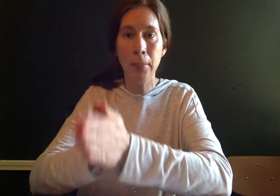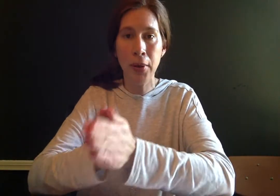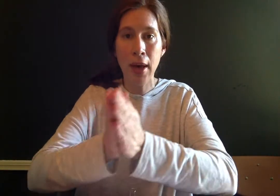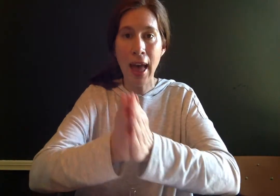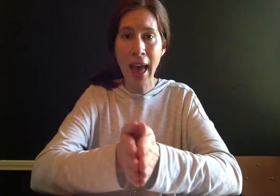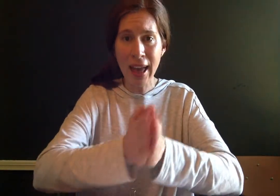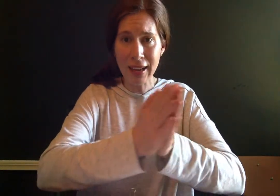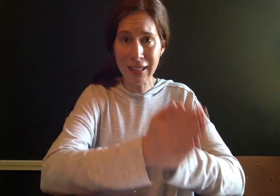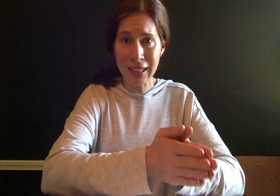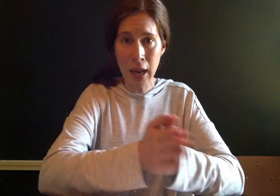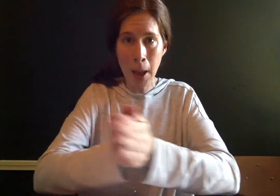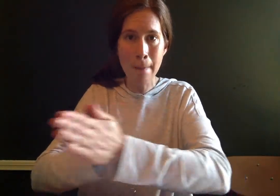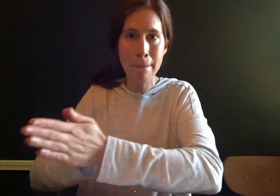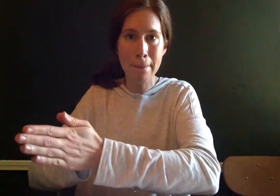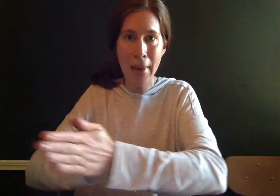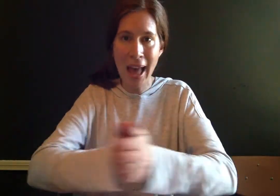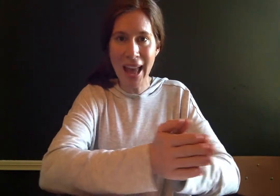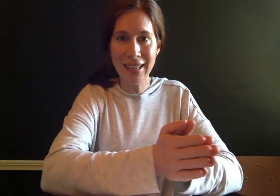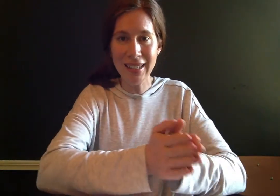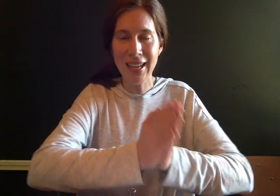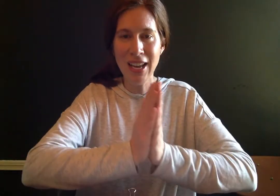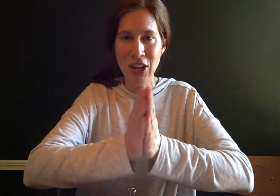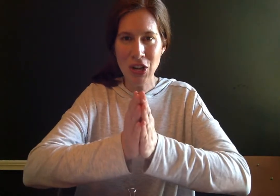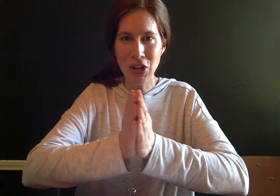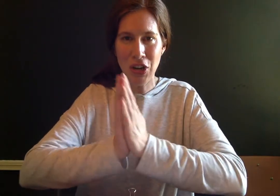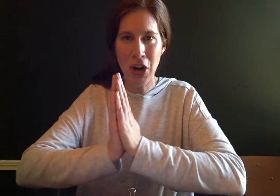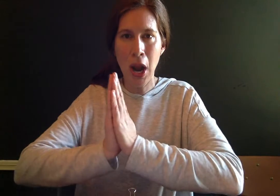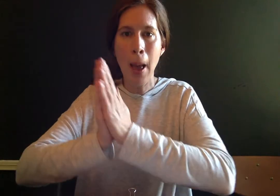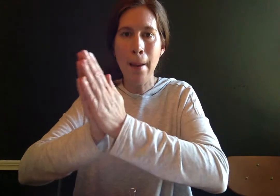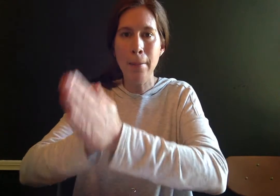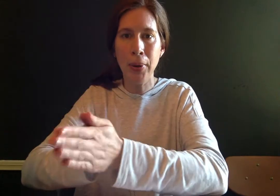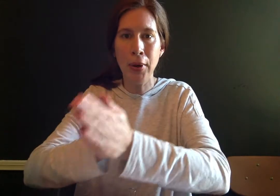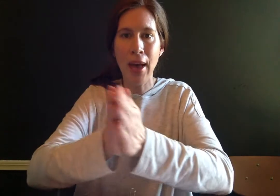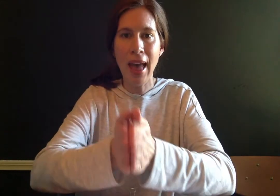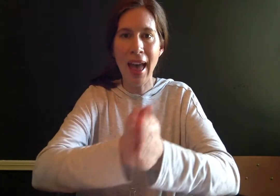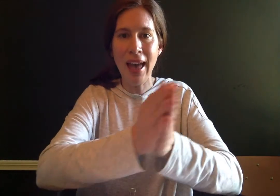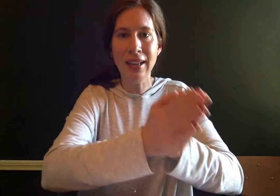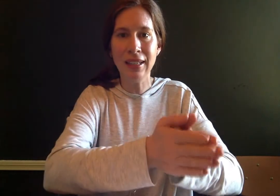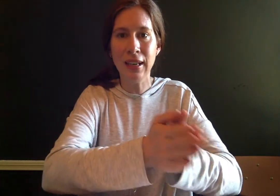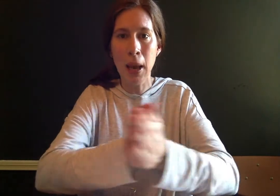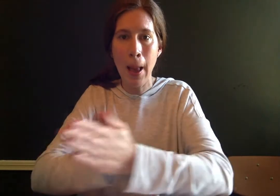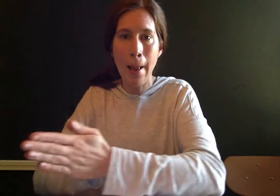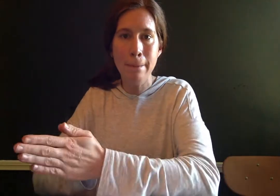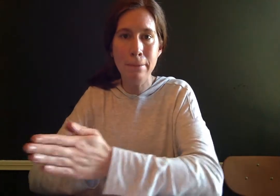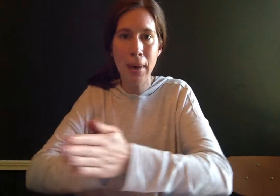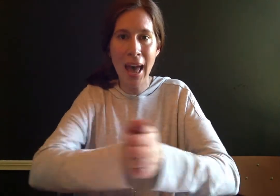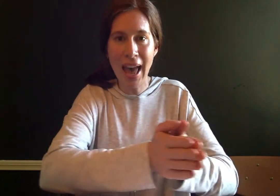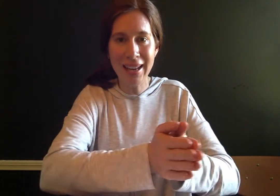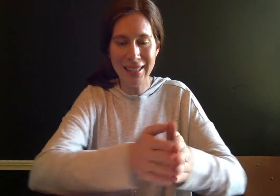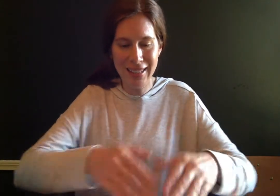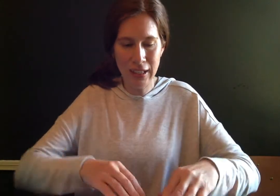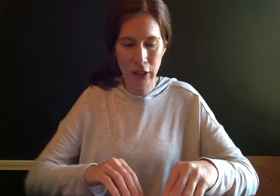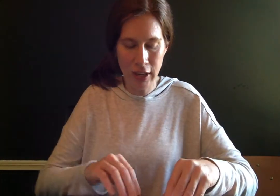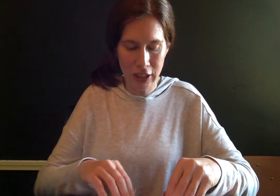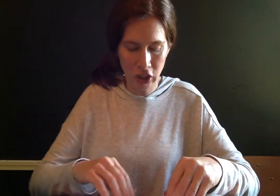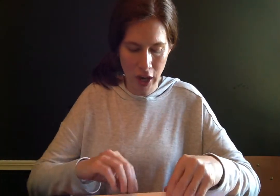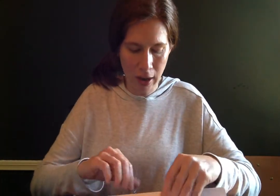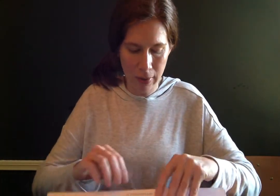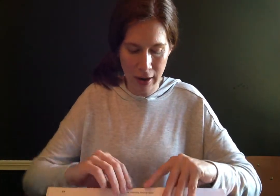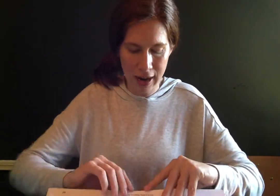P E T. Pet. Your turn. P E T. Pet. Good job. All right,